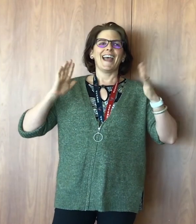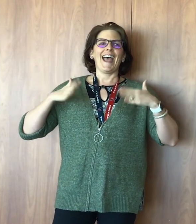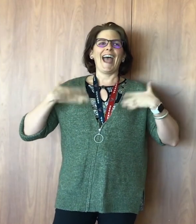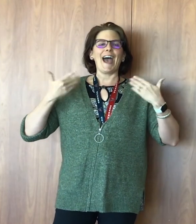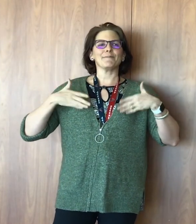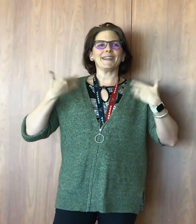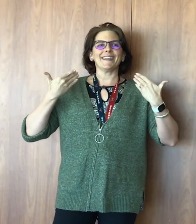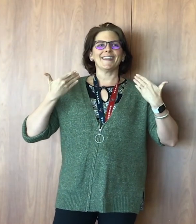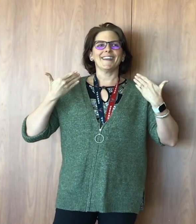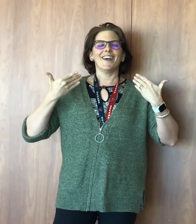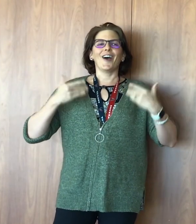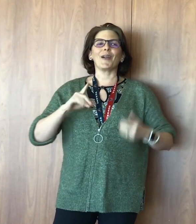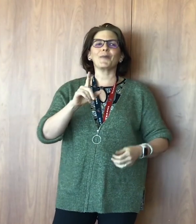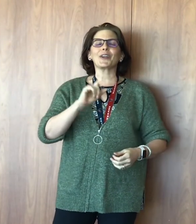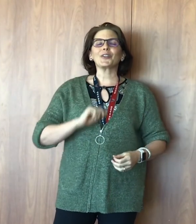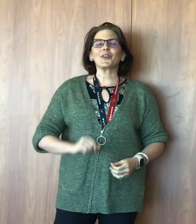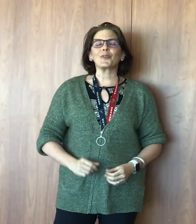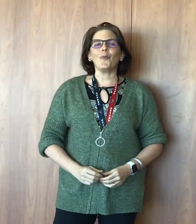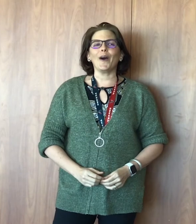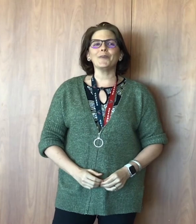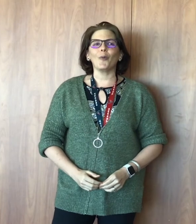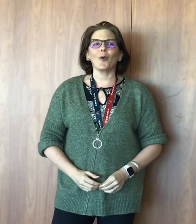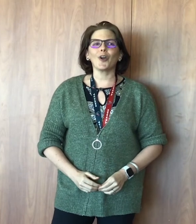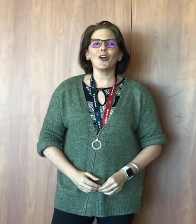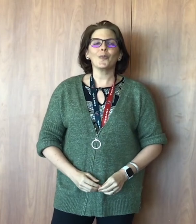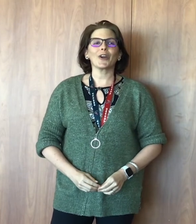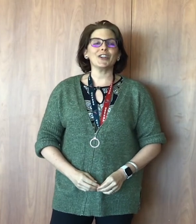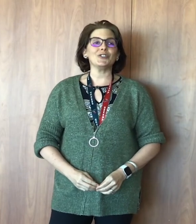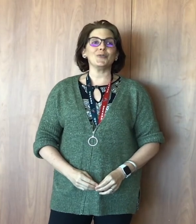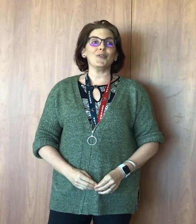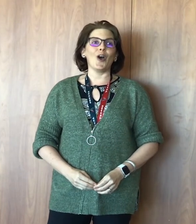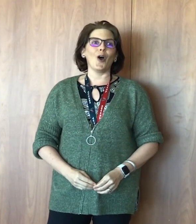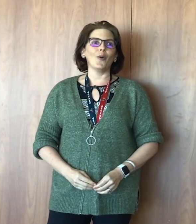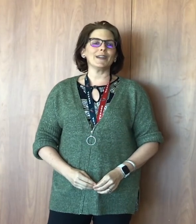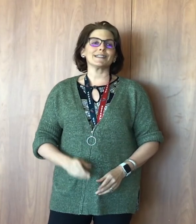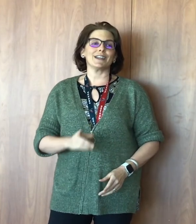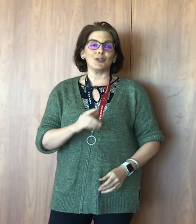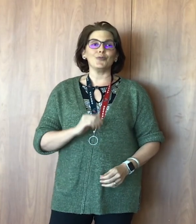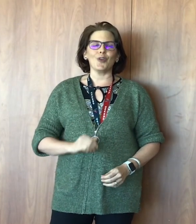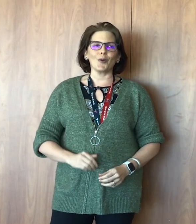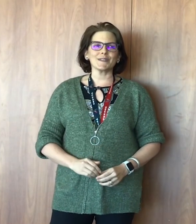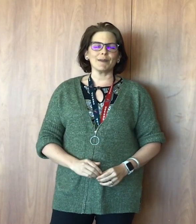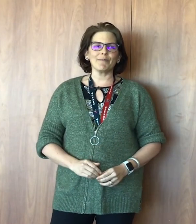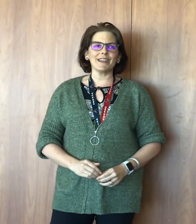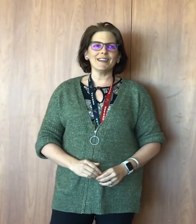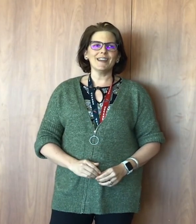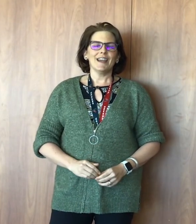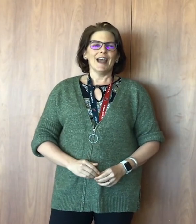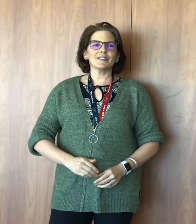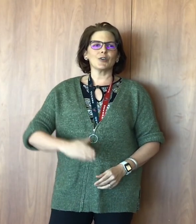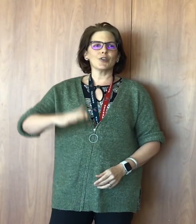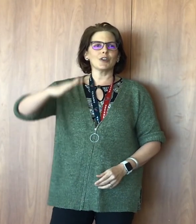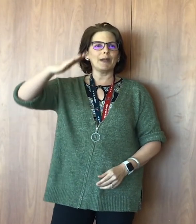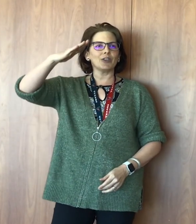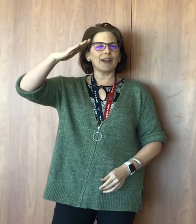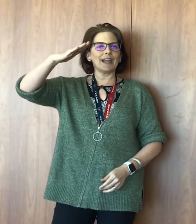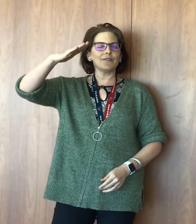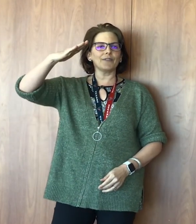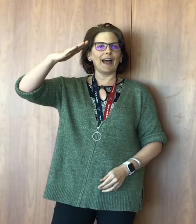happy. All right, we're going to learn one more. We're going to do no and it's like you know something. And so you're going to make your hand flat